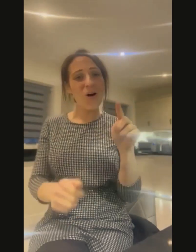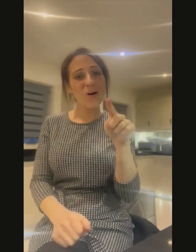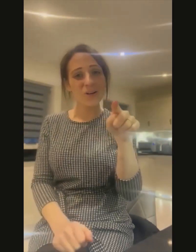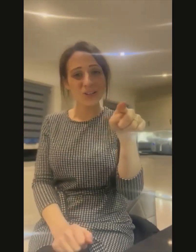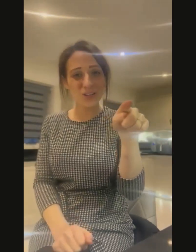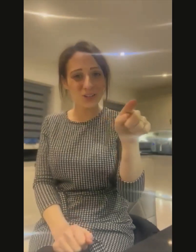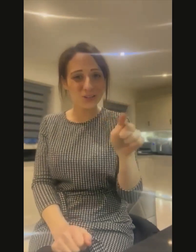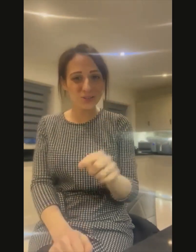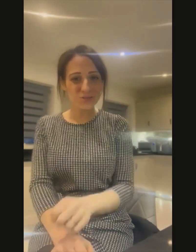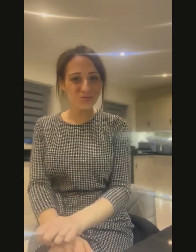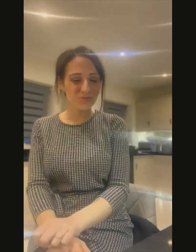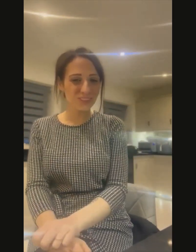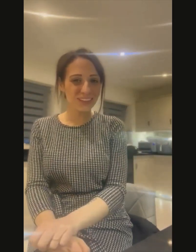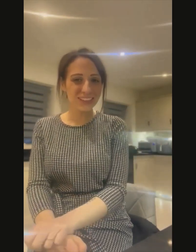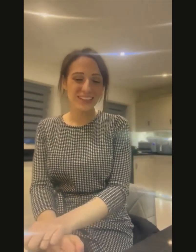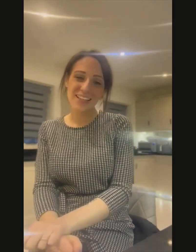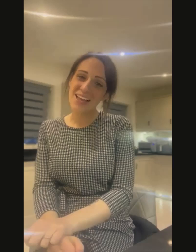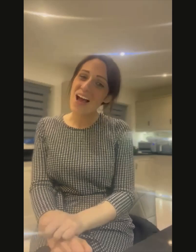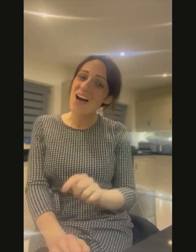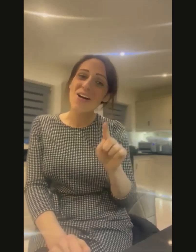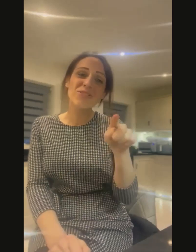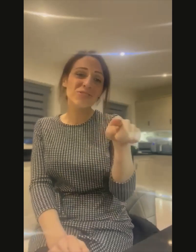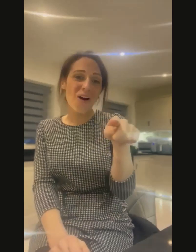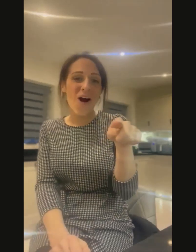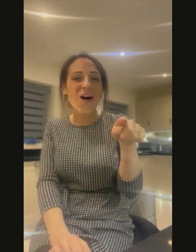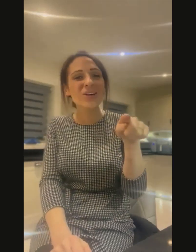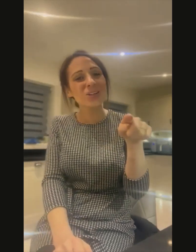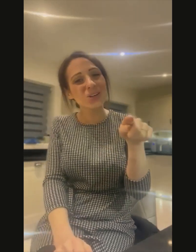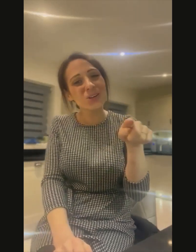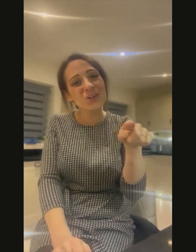you, for you